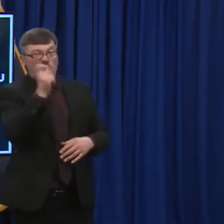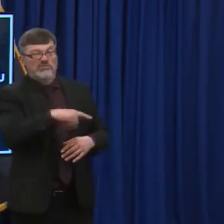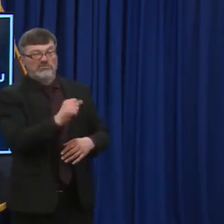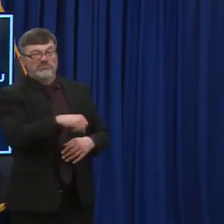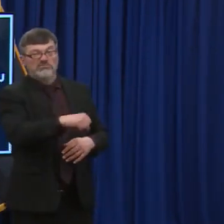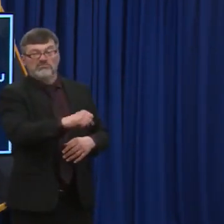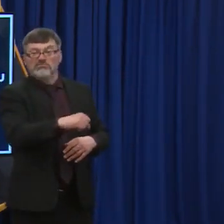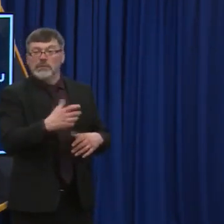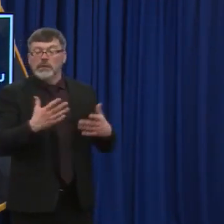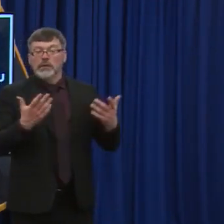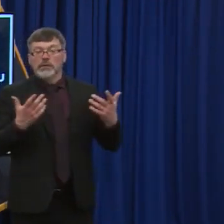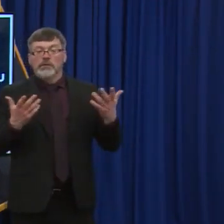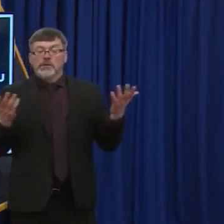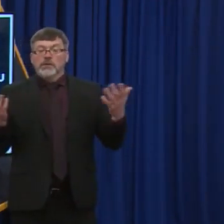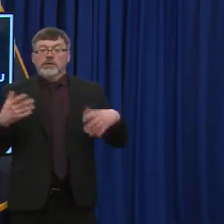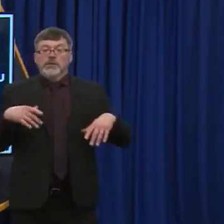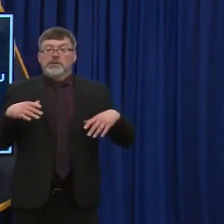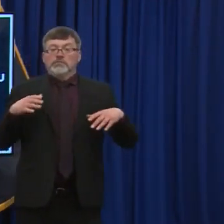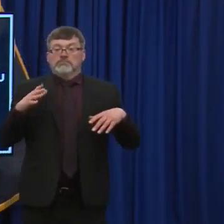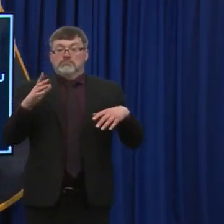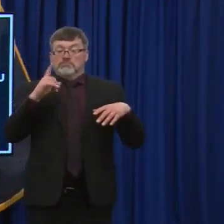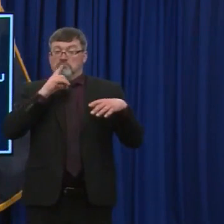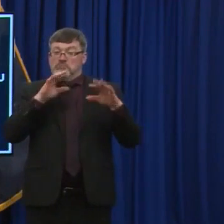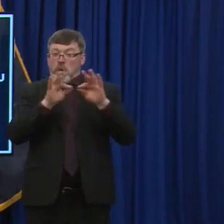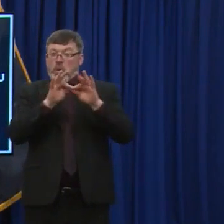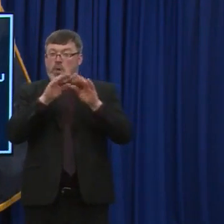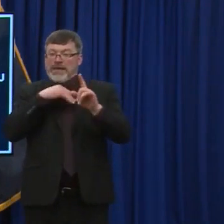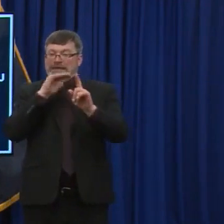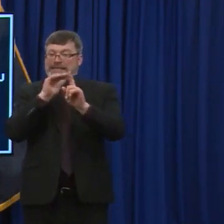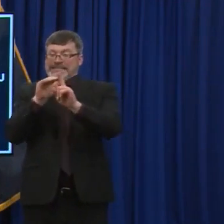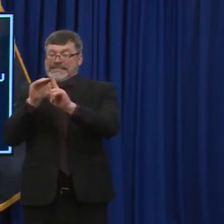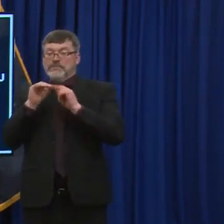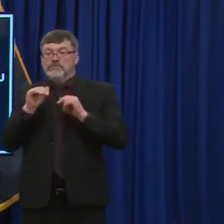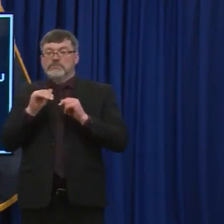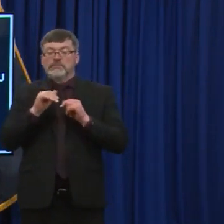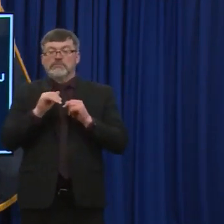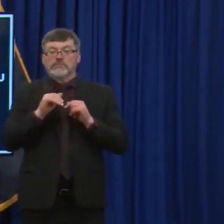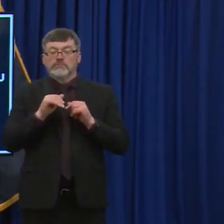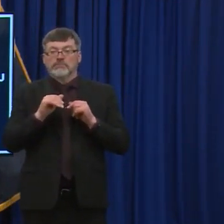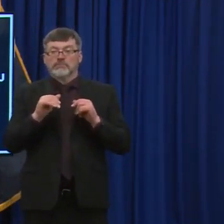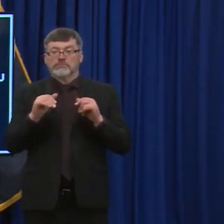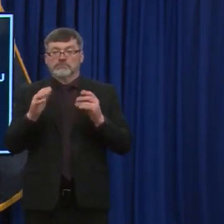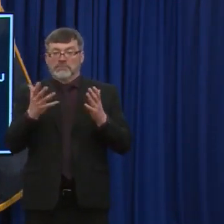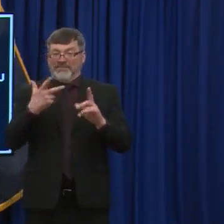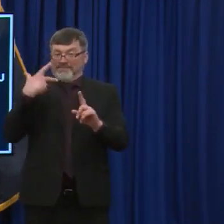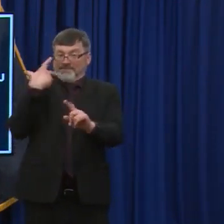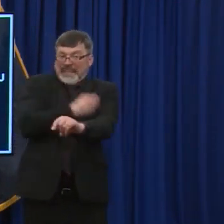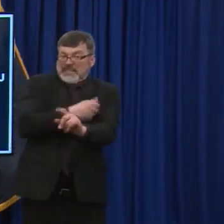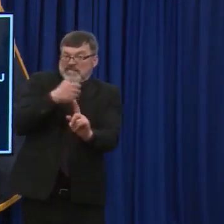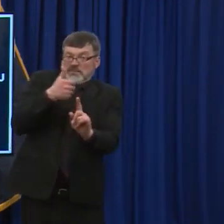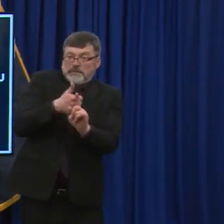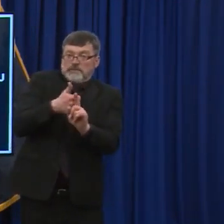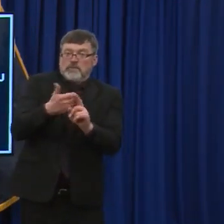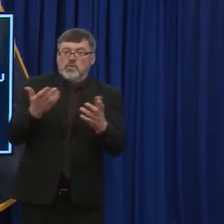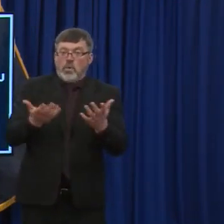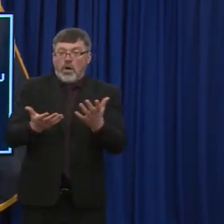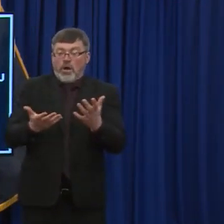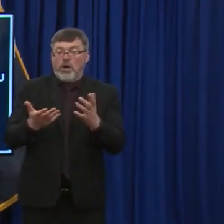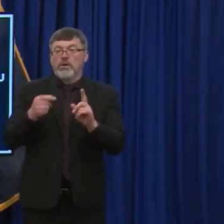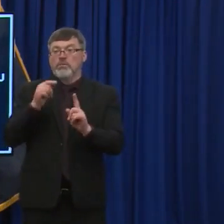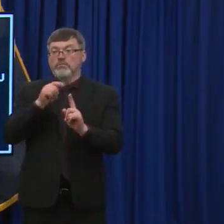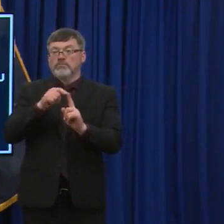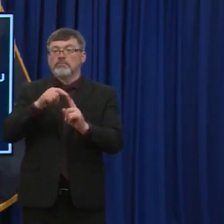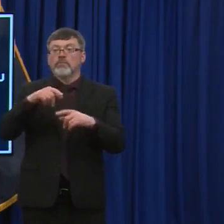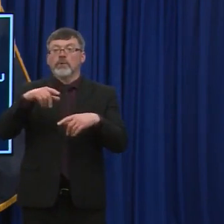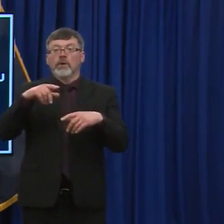And I think the first is that, um, we do not believe that vaccine protection lasts only for 90